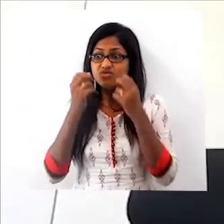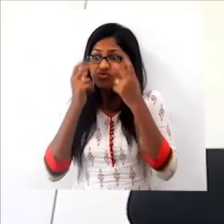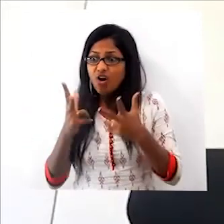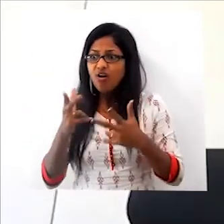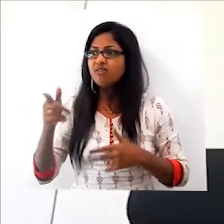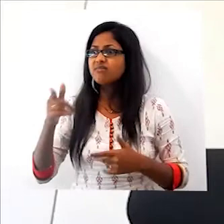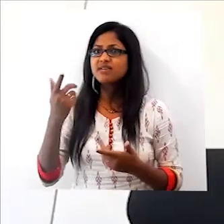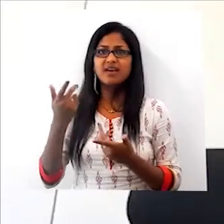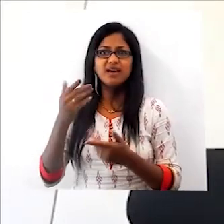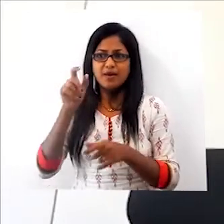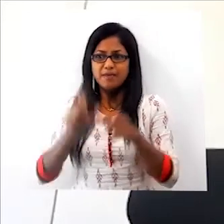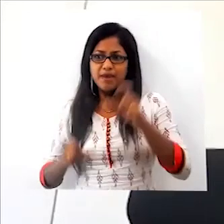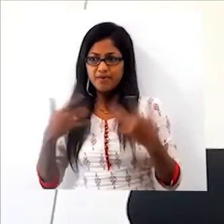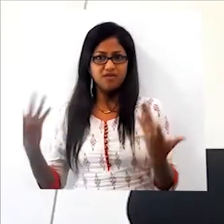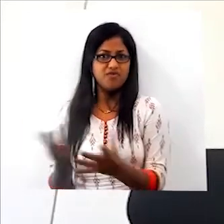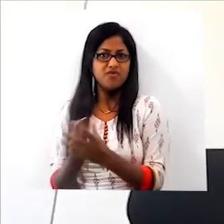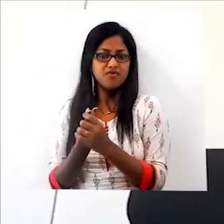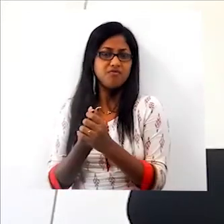apathy